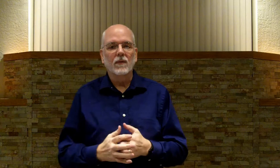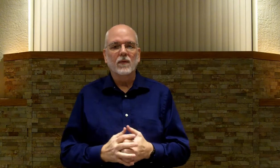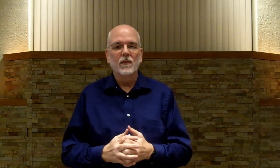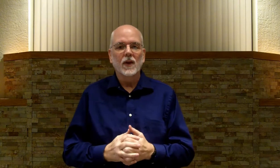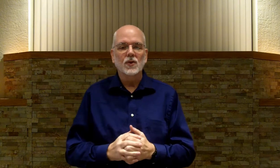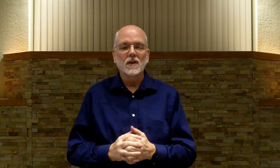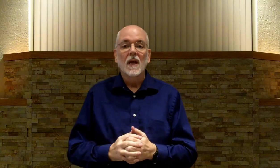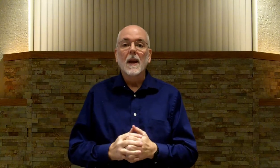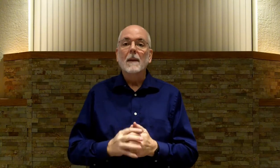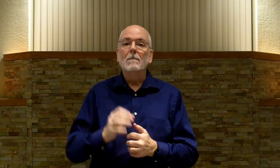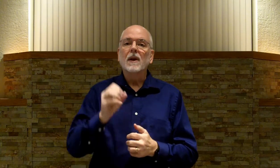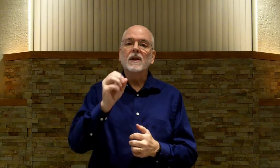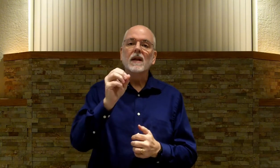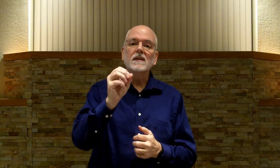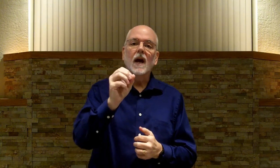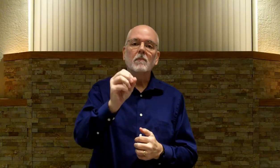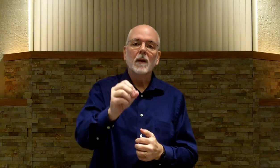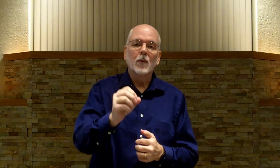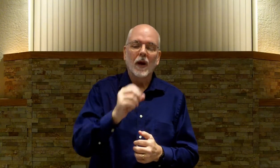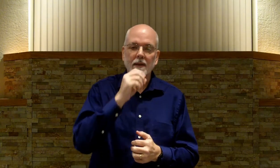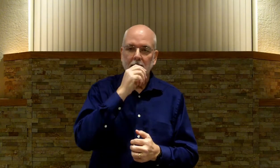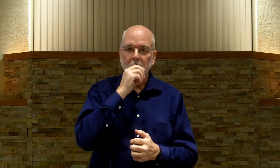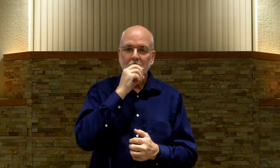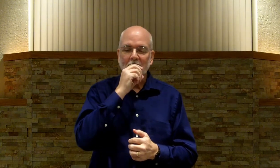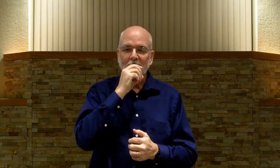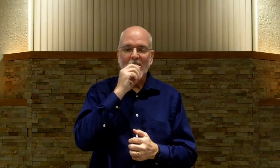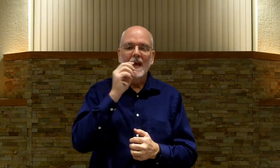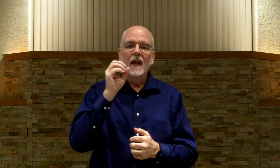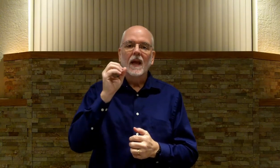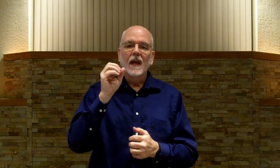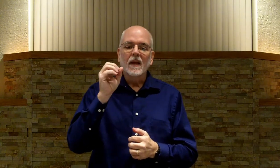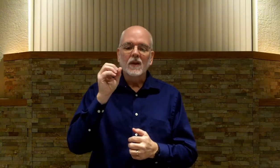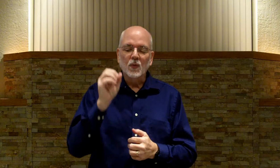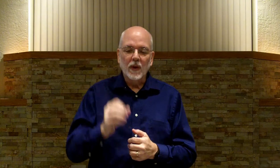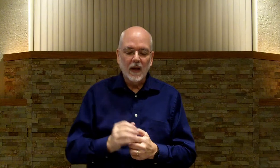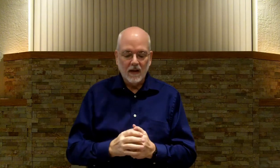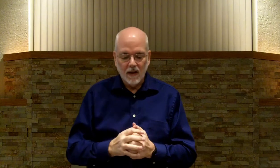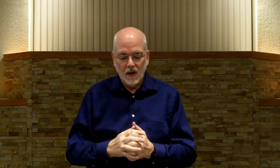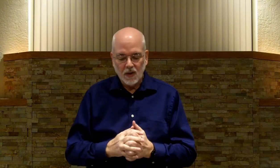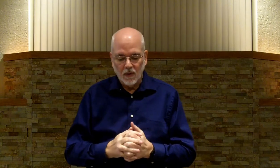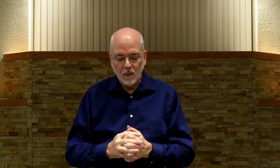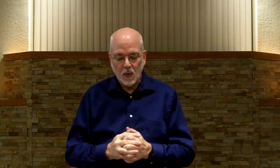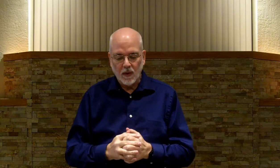finishes, but does not memorize it. This is really also important.